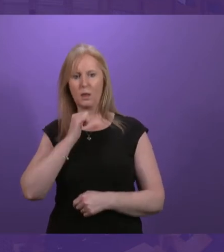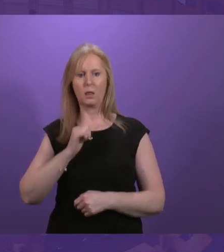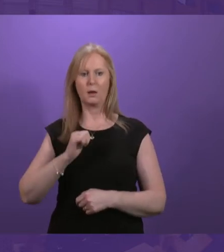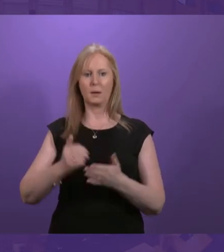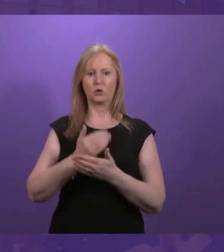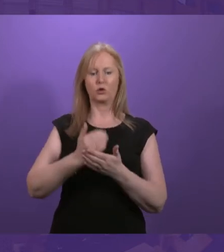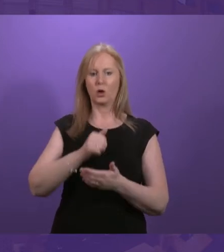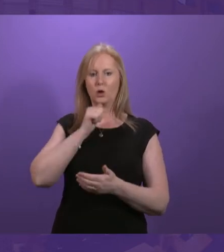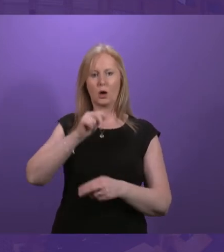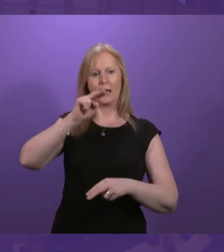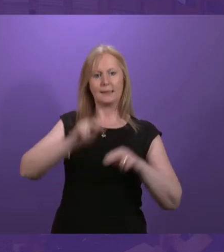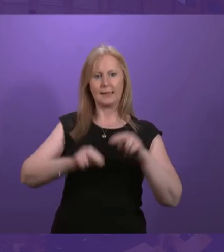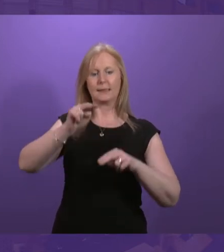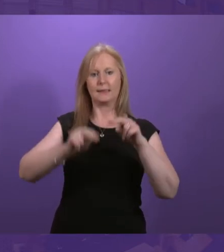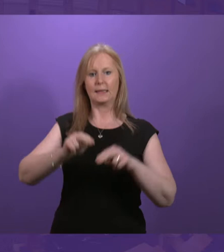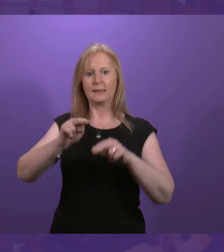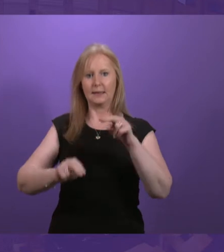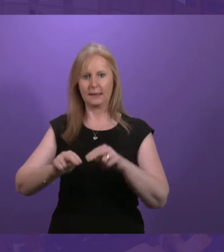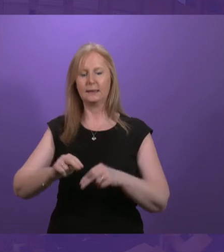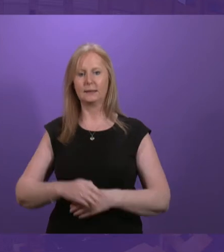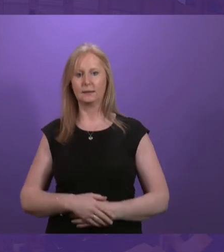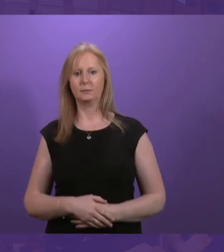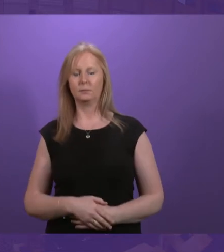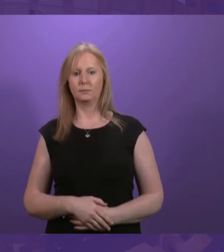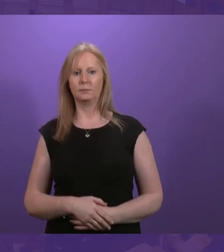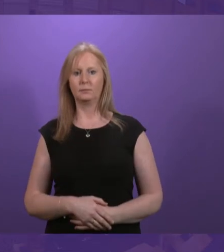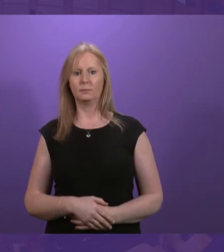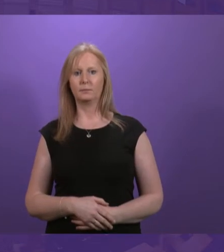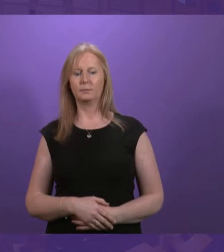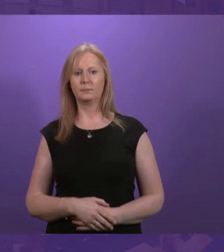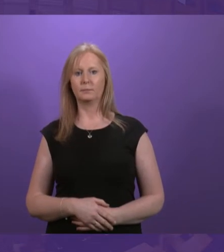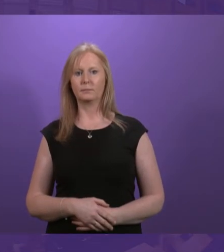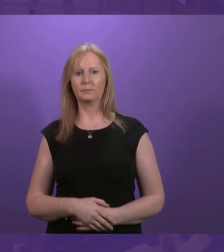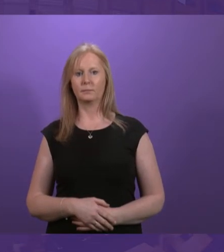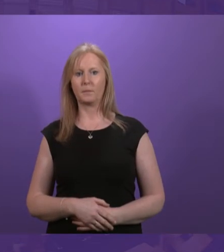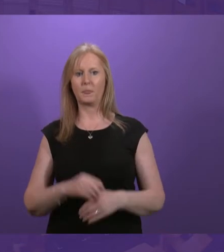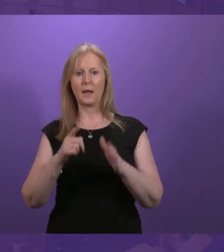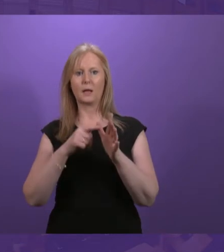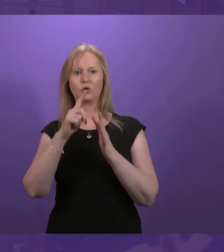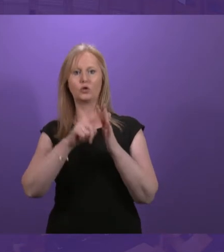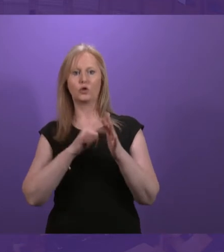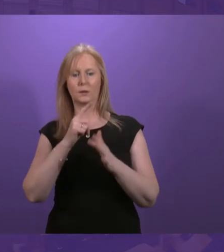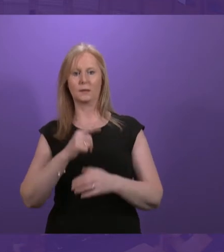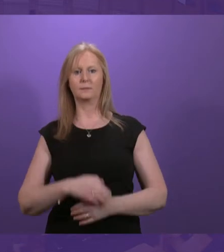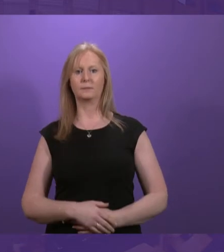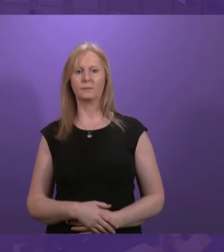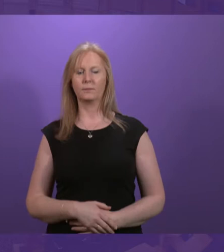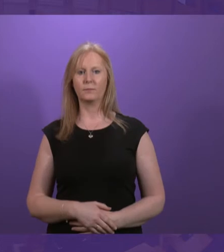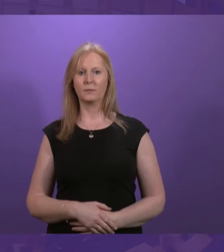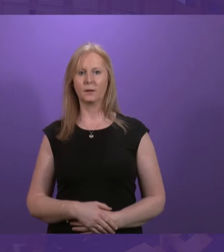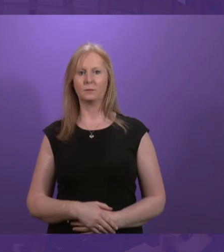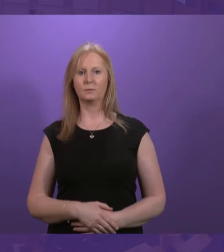regular changes they experience as a result of their condition. Alison Johnson to be followed by Alex Cole-Hamilton.